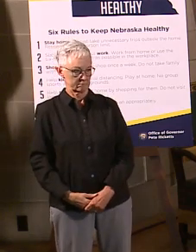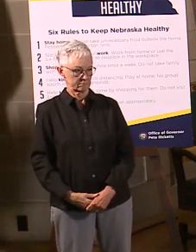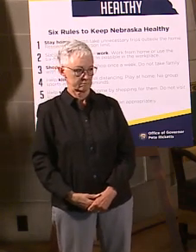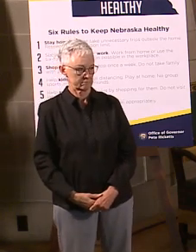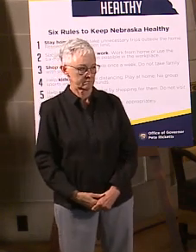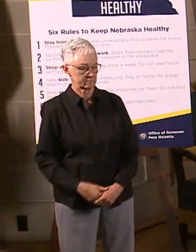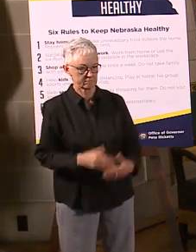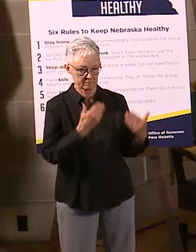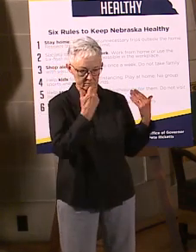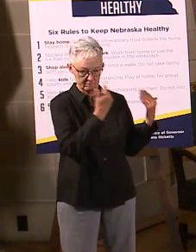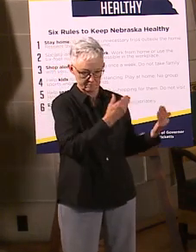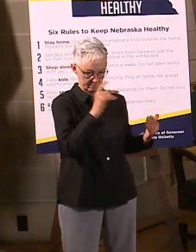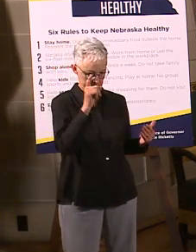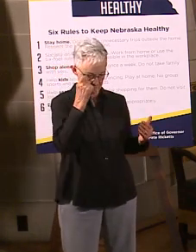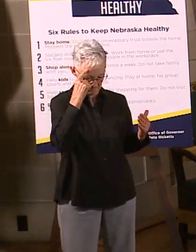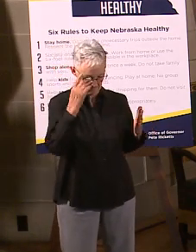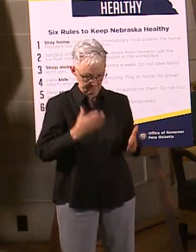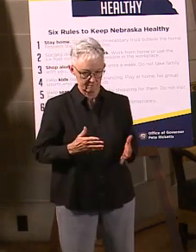Thank you, Governor.